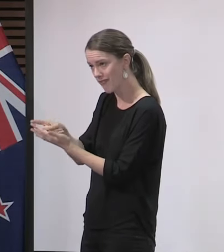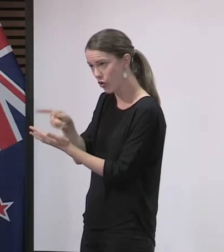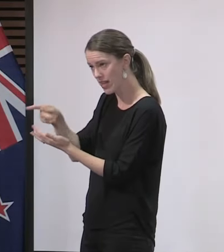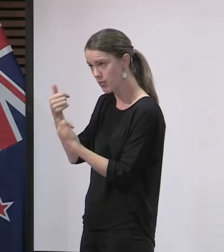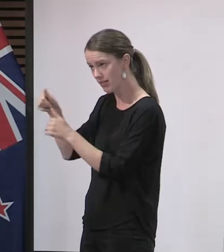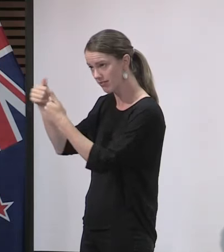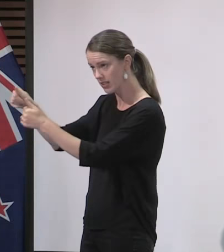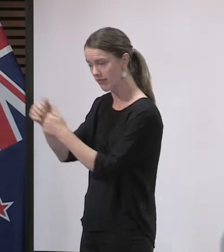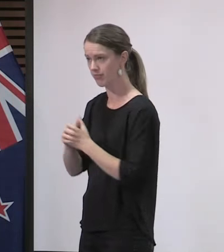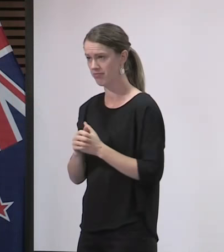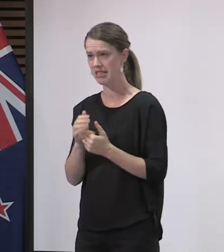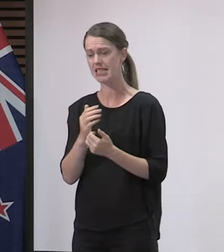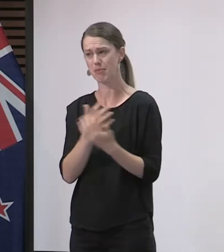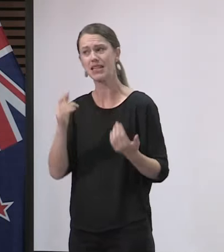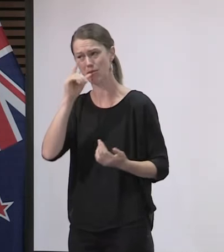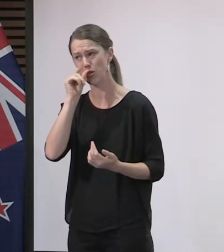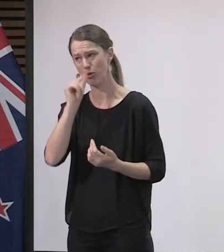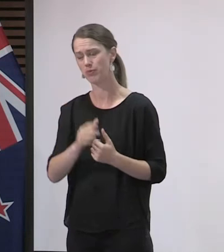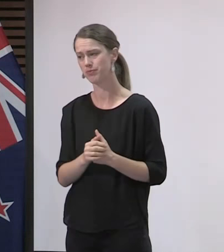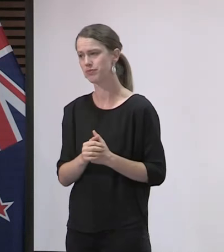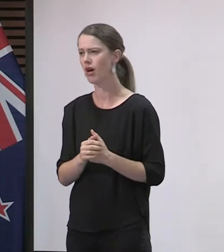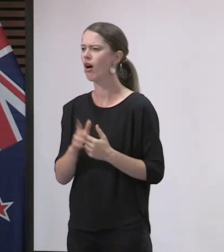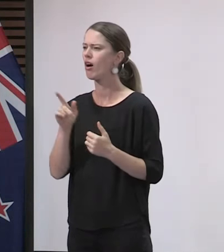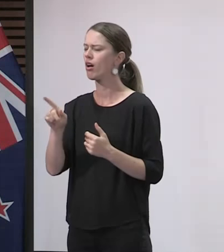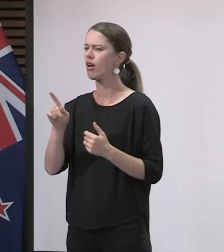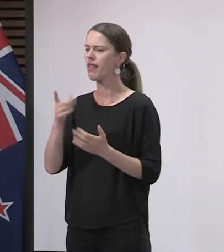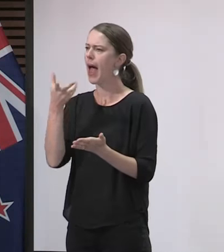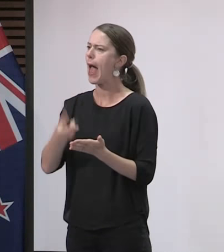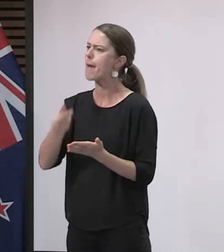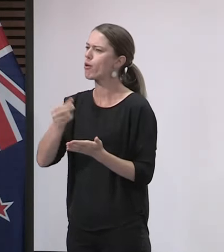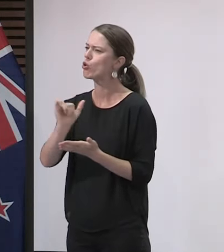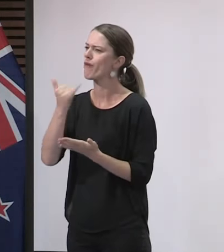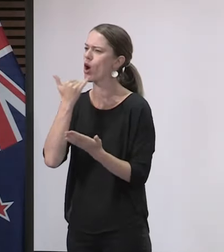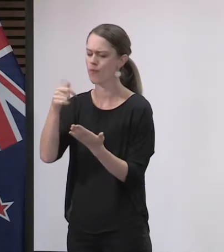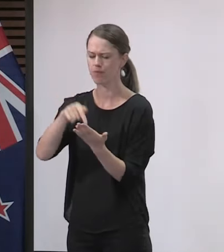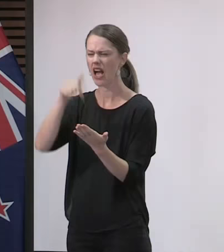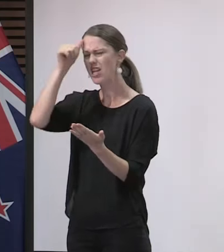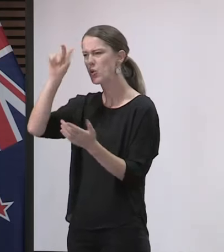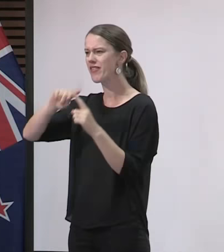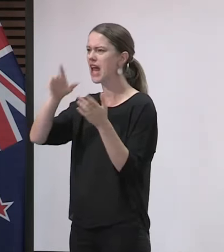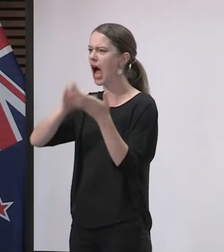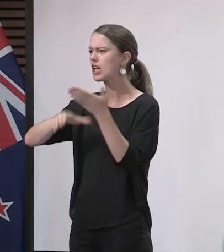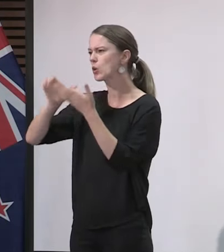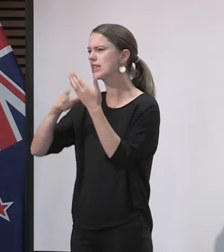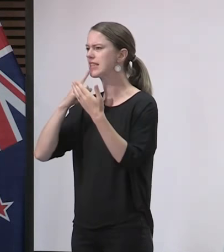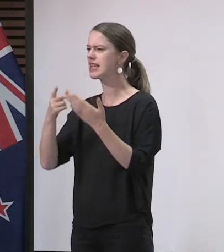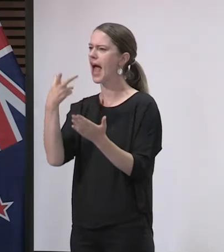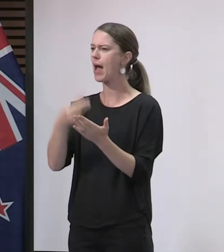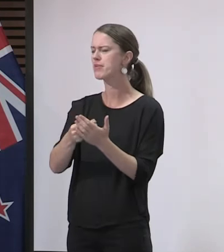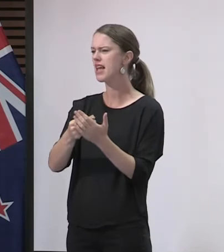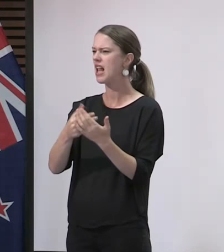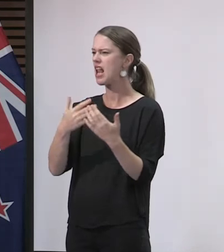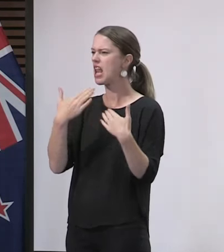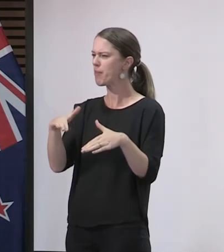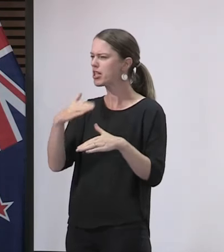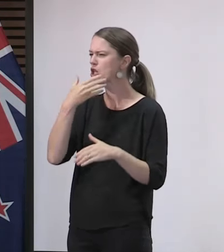really successful? As many as possible. And just a word on that. I know there's been some articles about the limited functionality of the app at